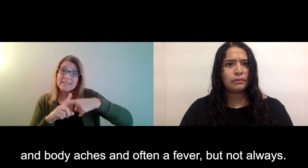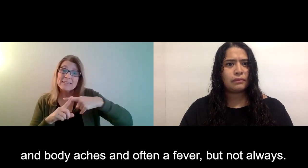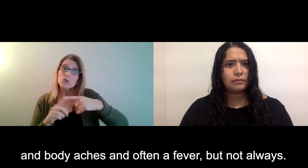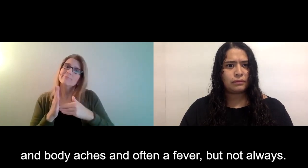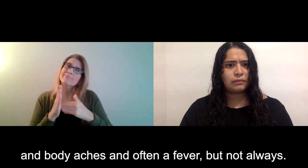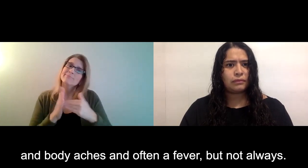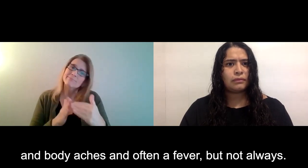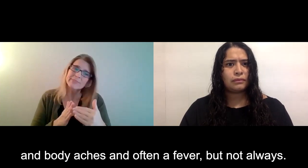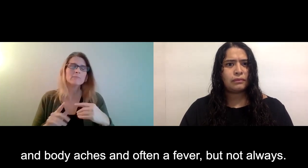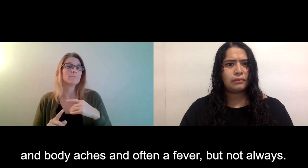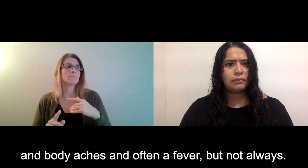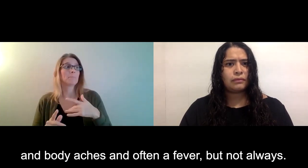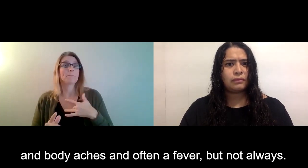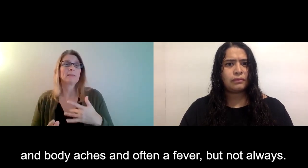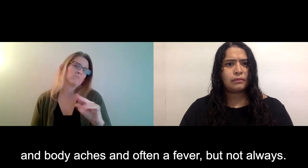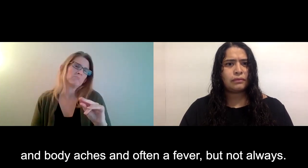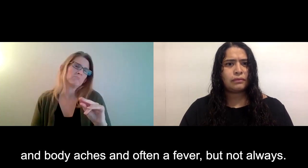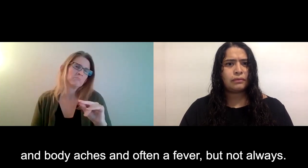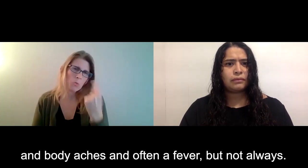but not always.